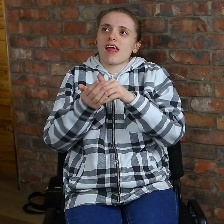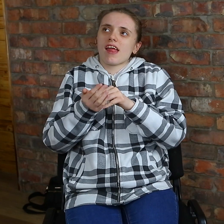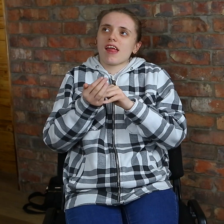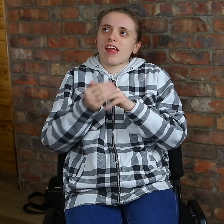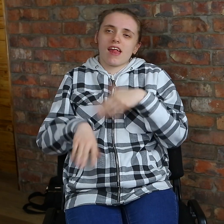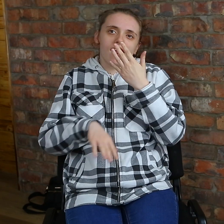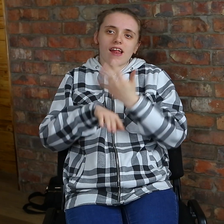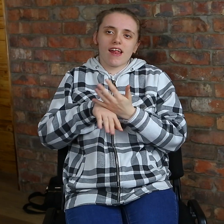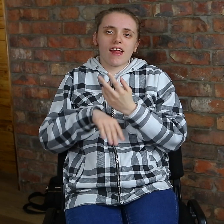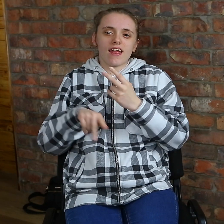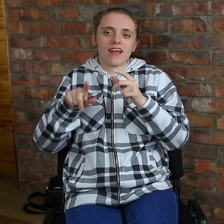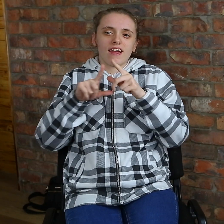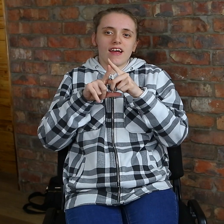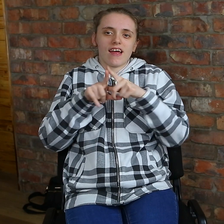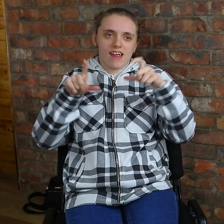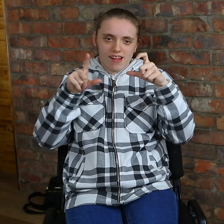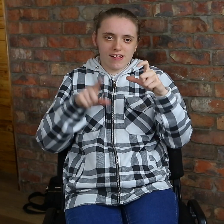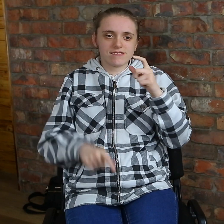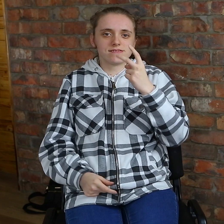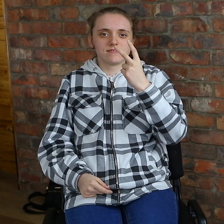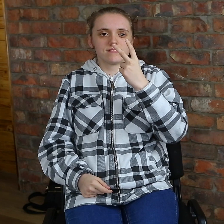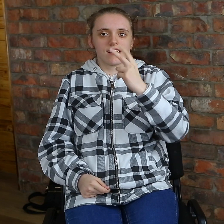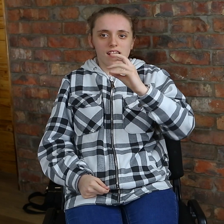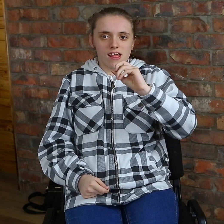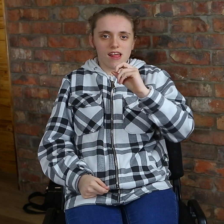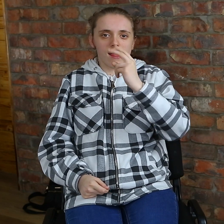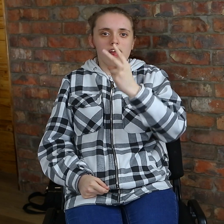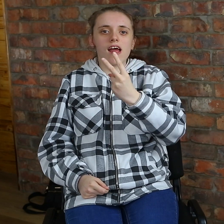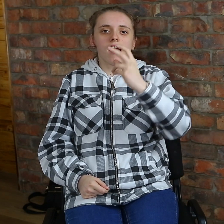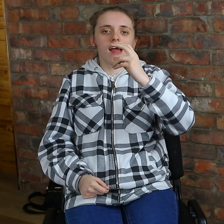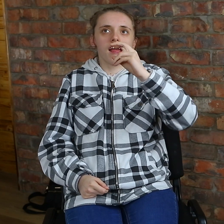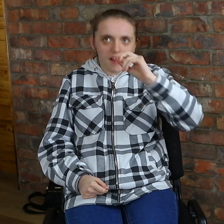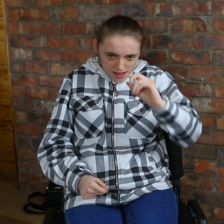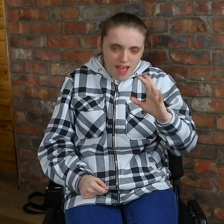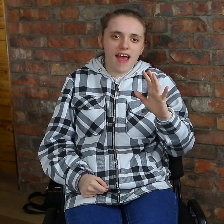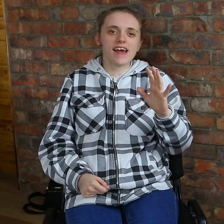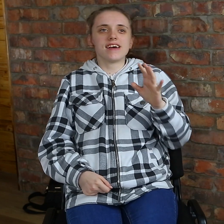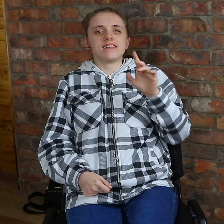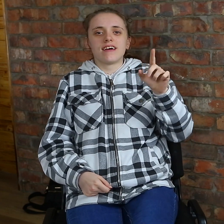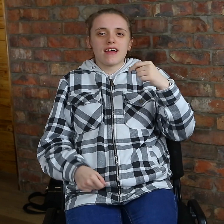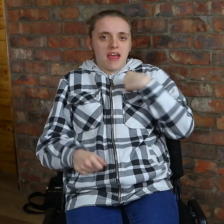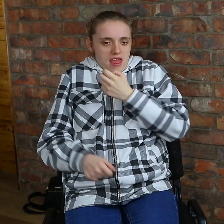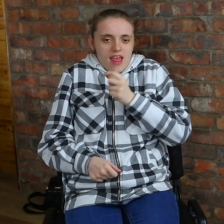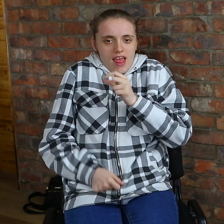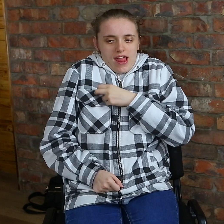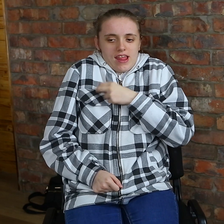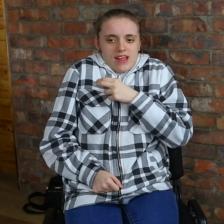So I arrived here at the Deaf Hub in December 2020. I